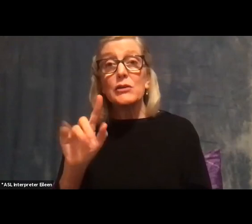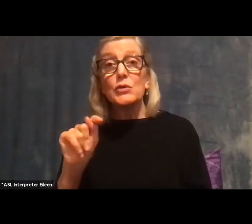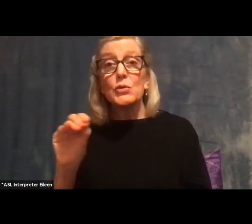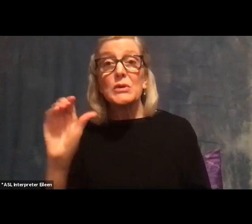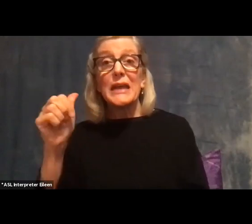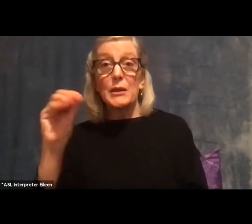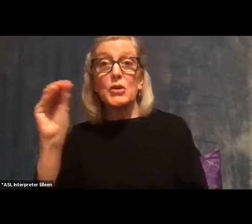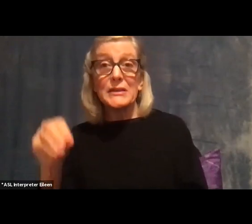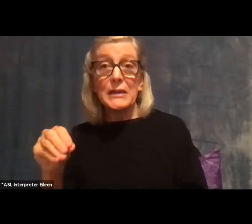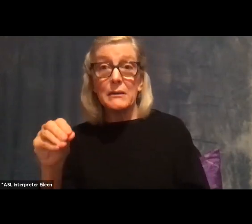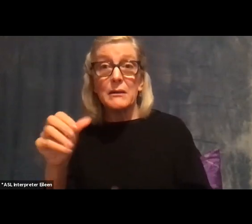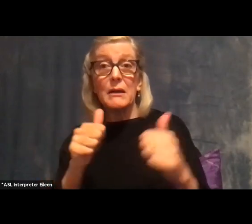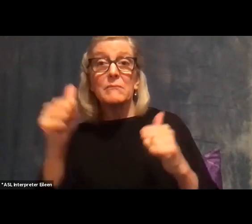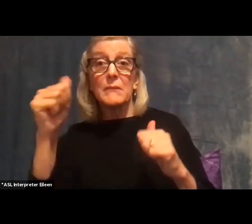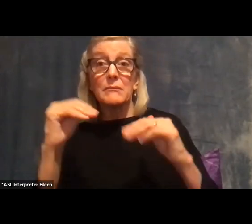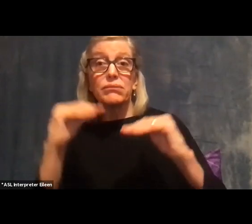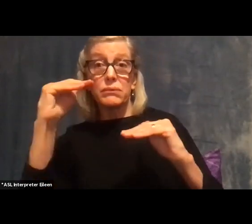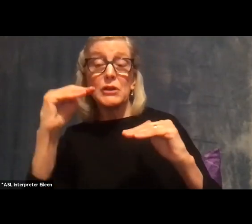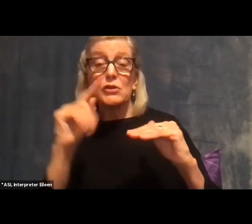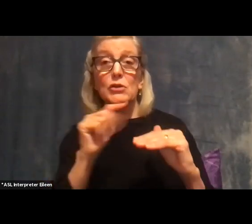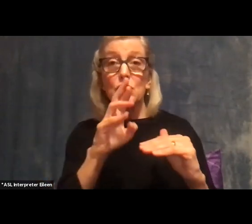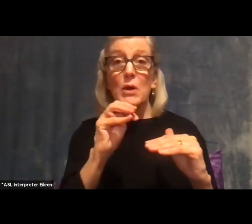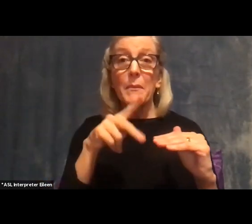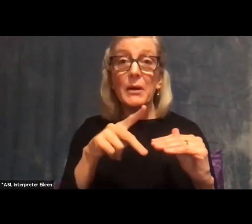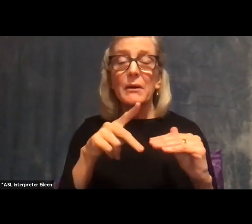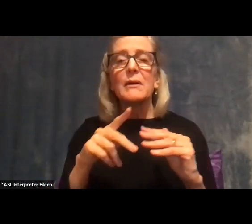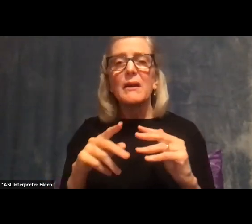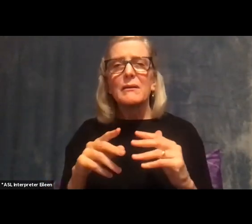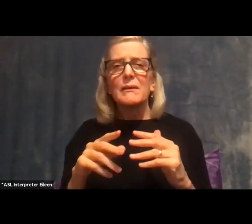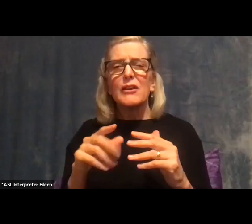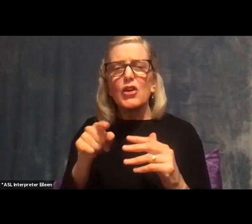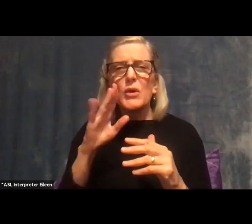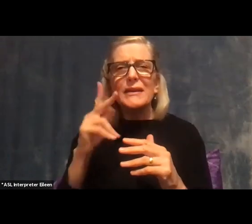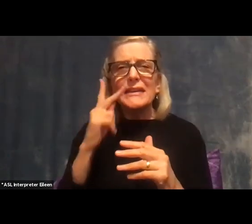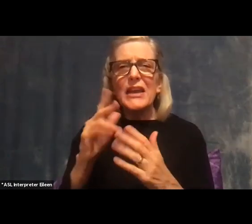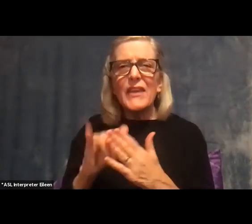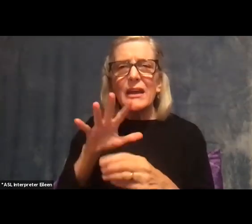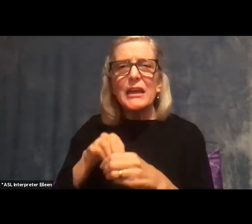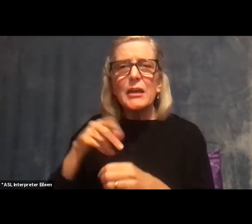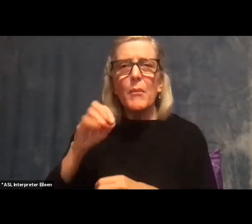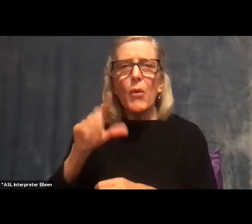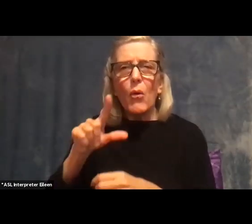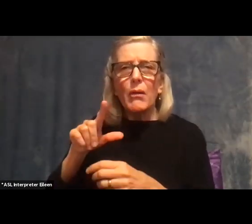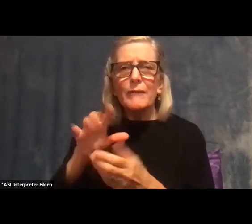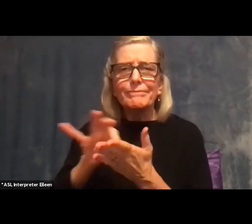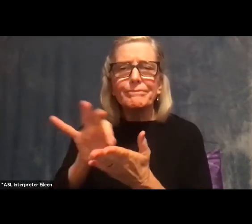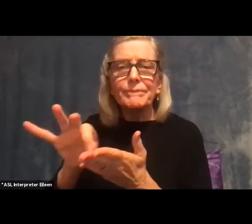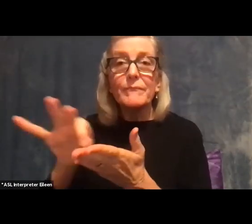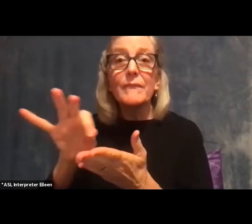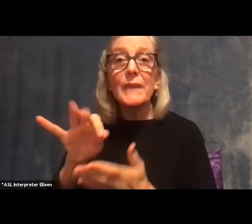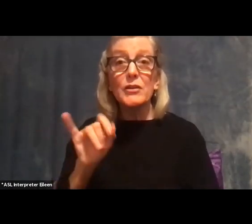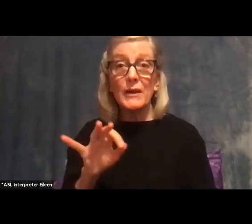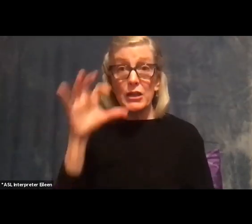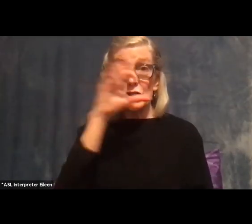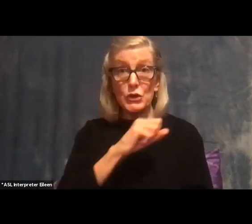to real clear politics, but you'll see that on 538, for example, and other pollsters. So assuming that the national polls are correct, it's more